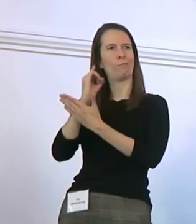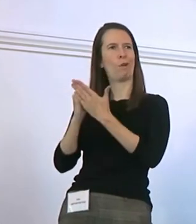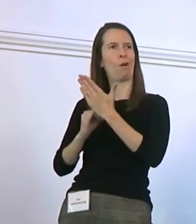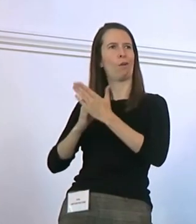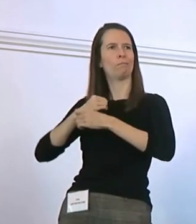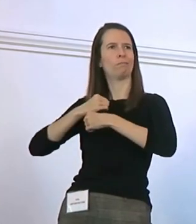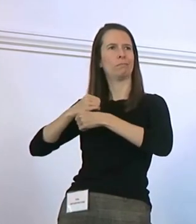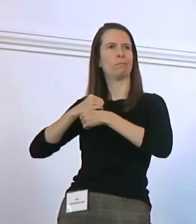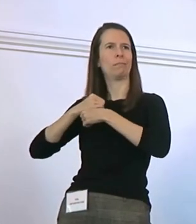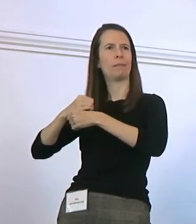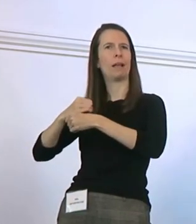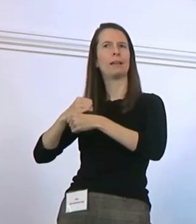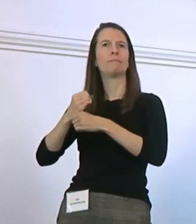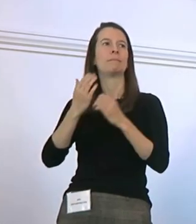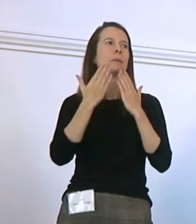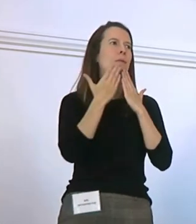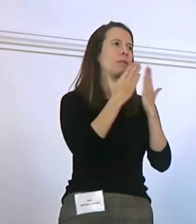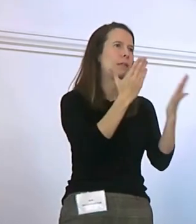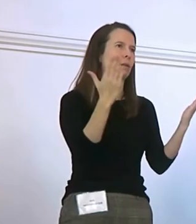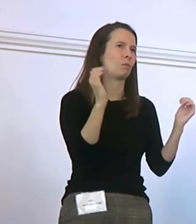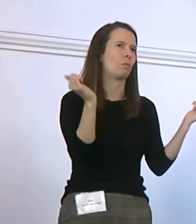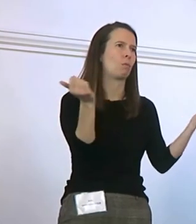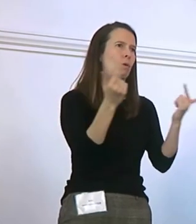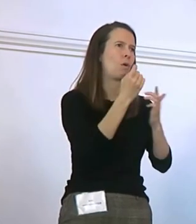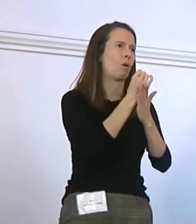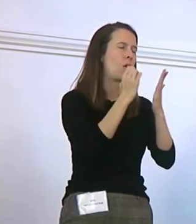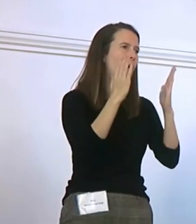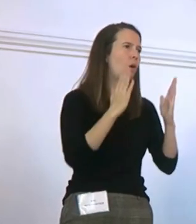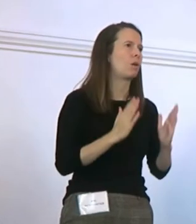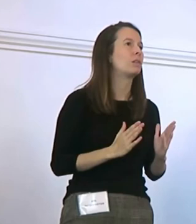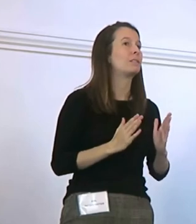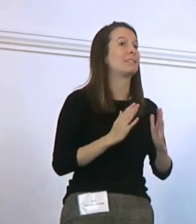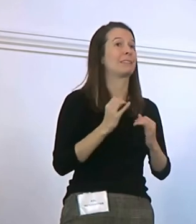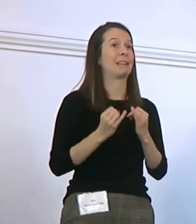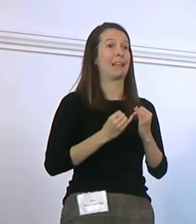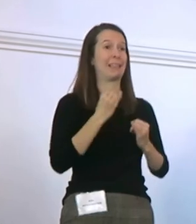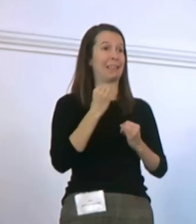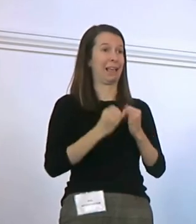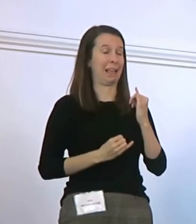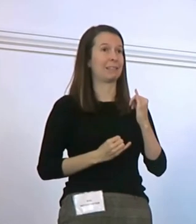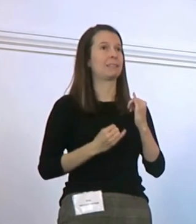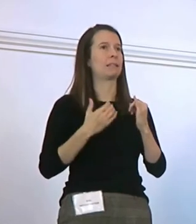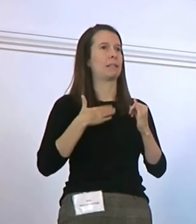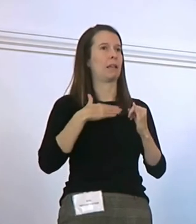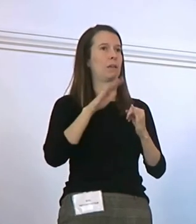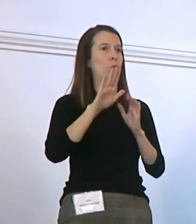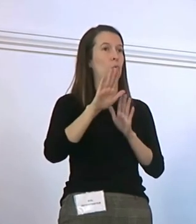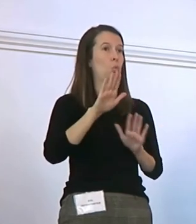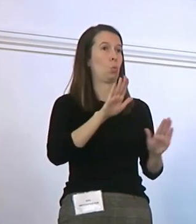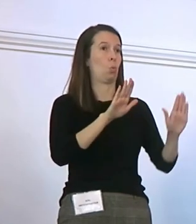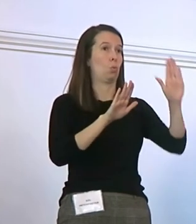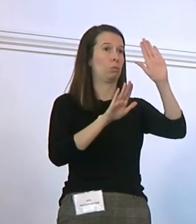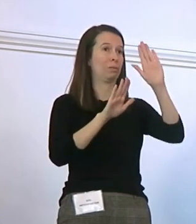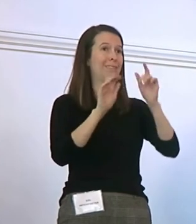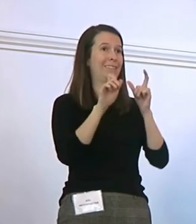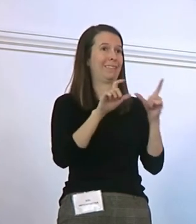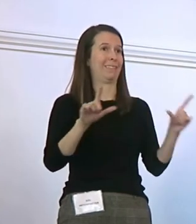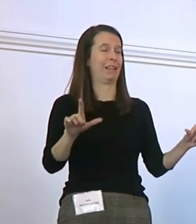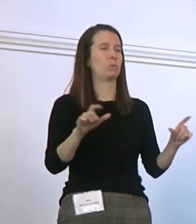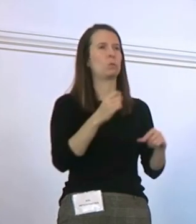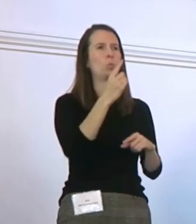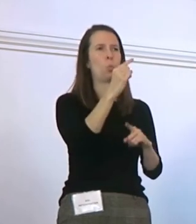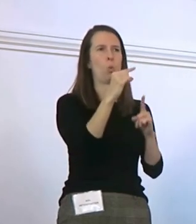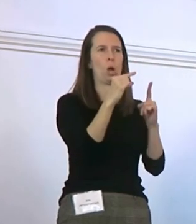as The word in the Coast Salish language is Nutsamot.